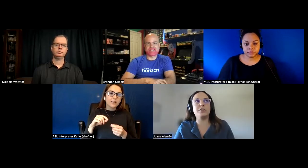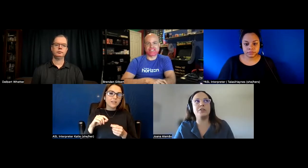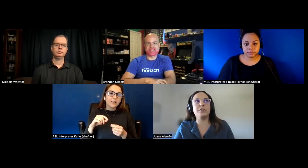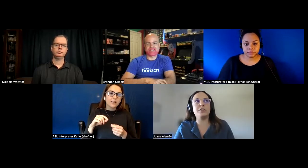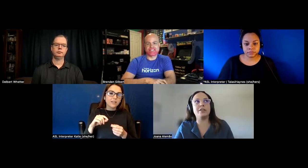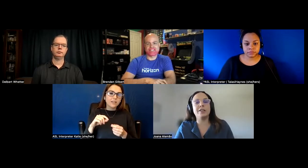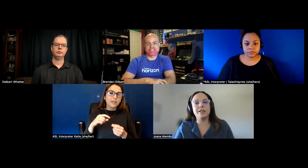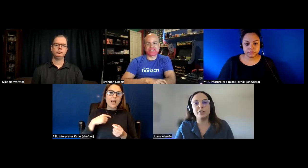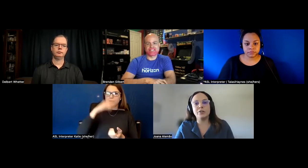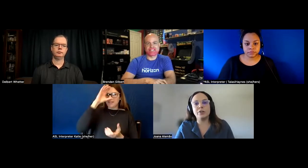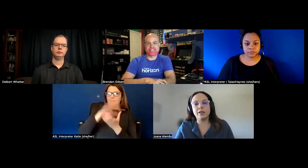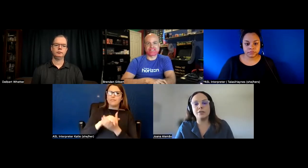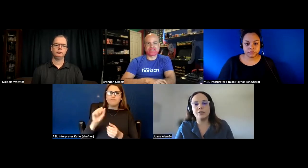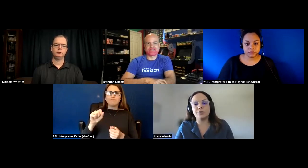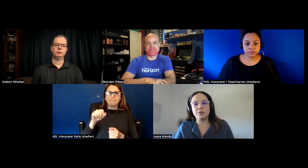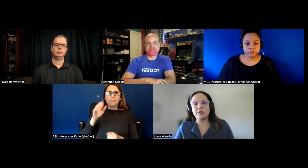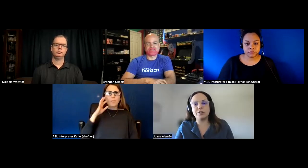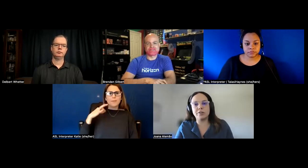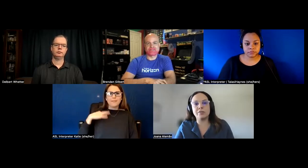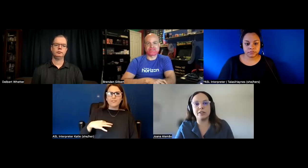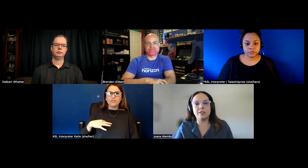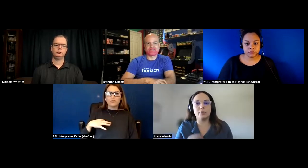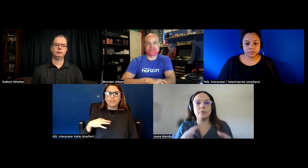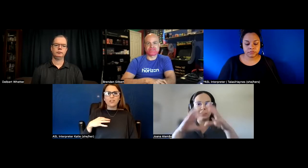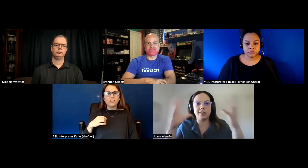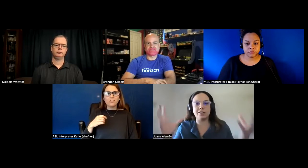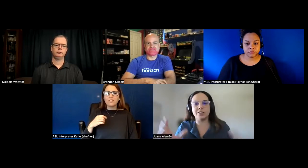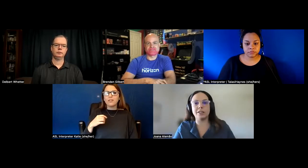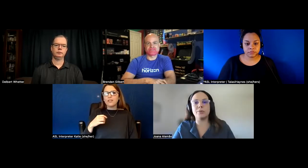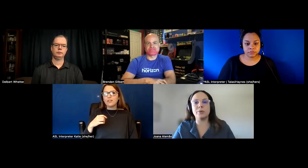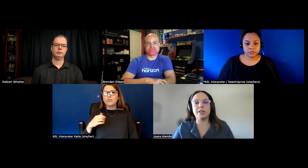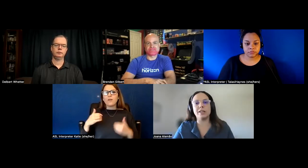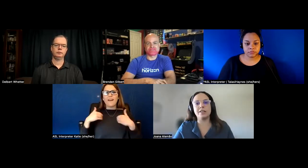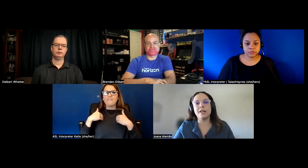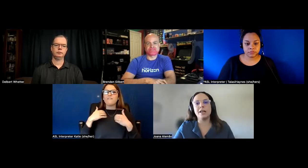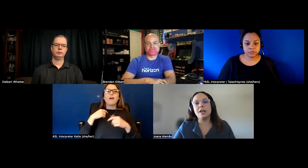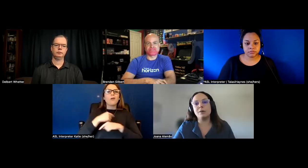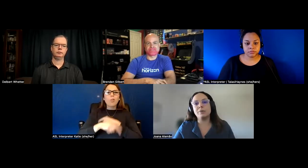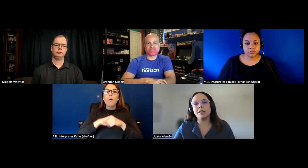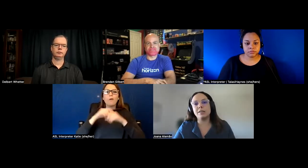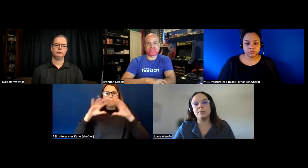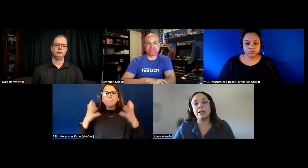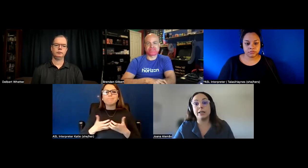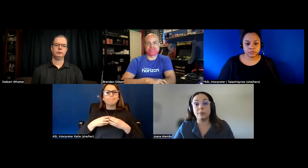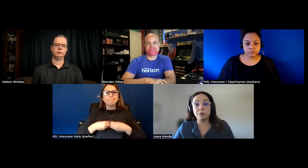to have some sort of globalization in the way that companies apply caption